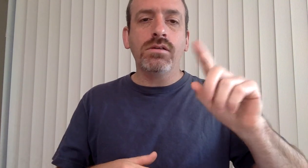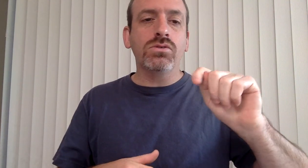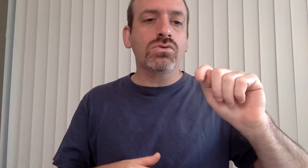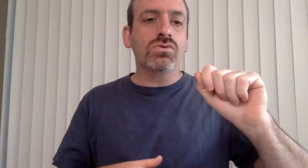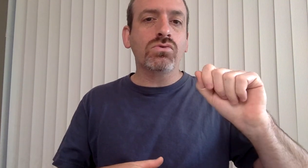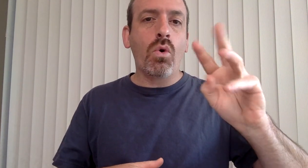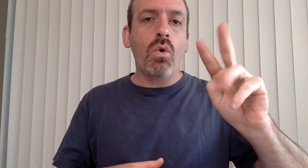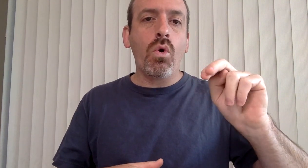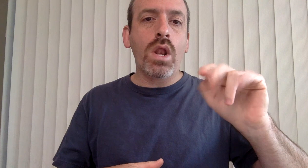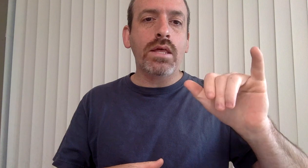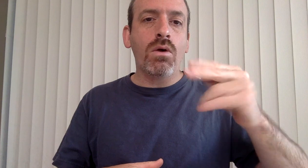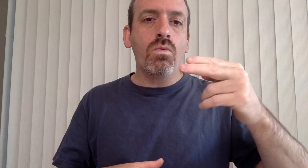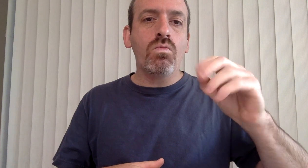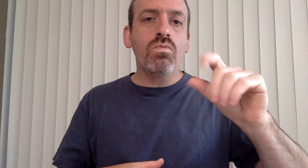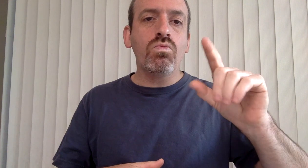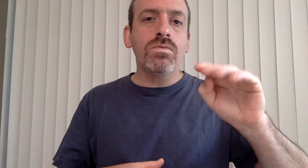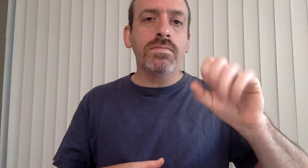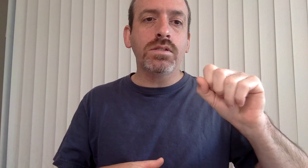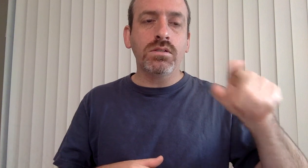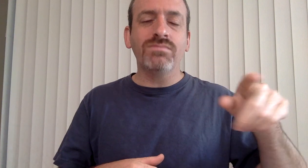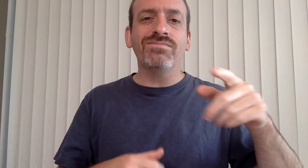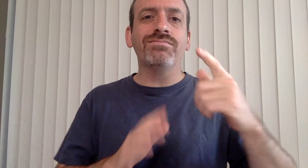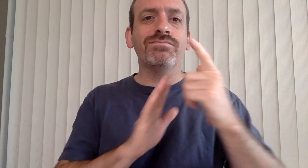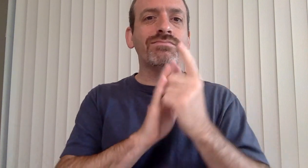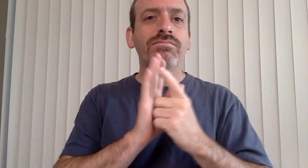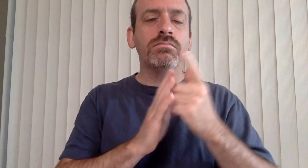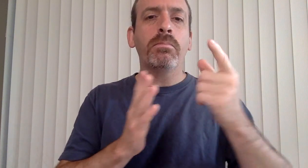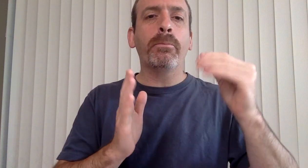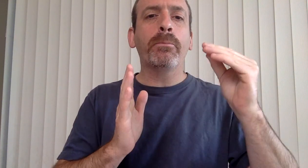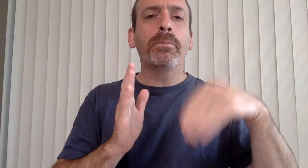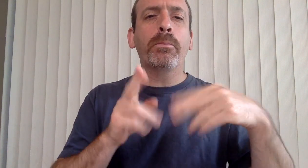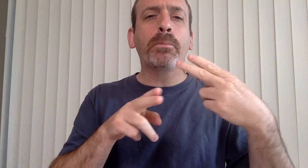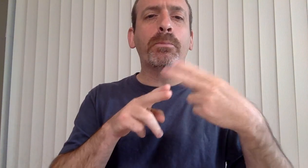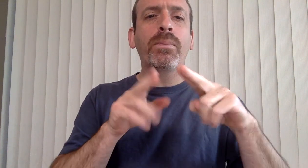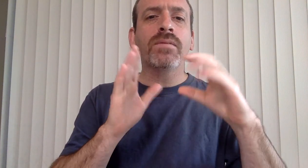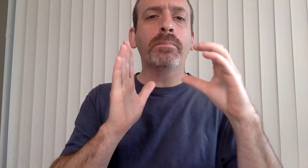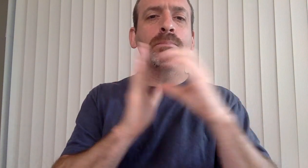This is going to be either for you. Peter Parker, I want you.